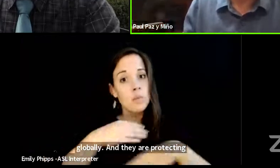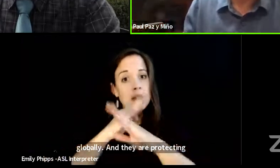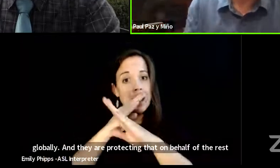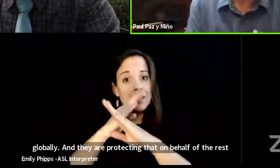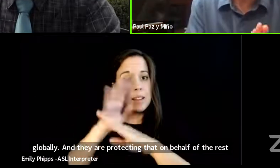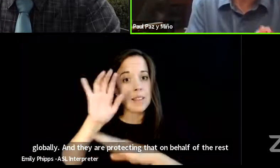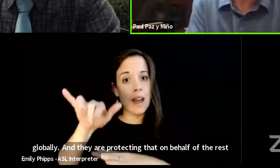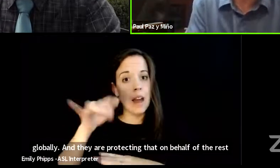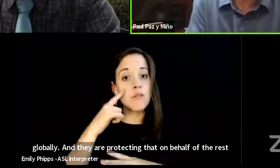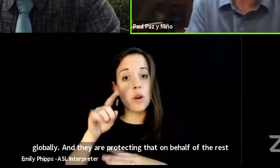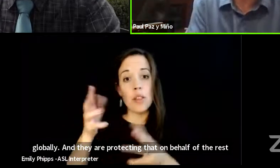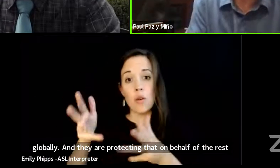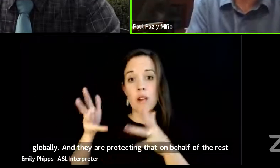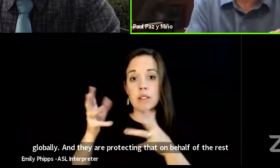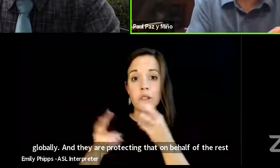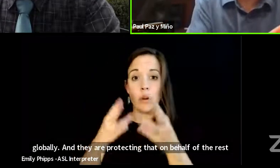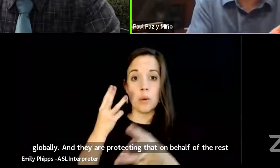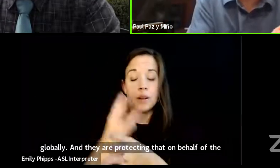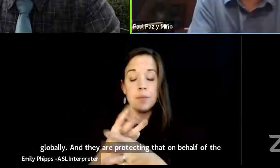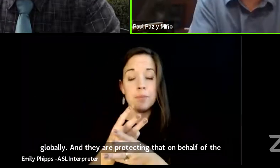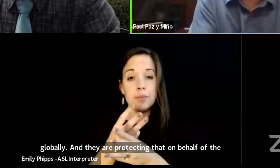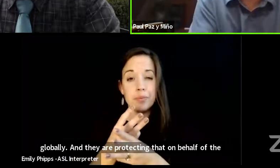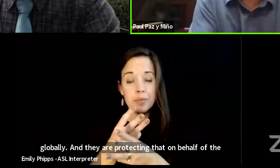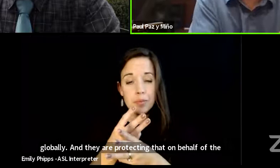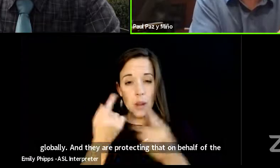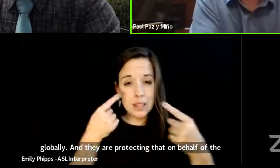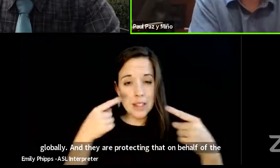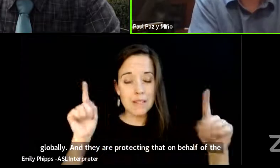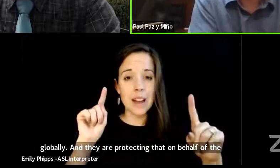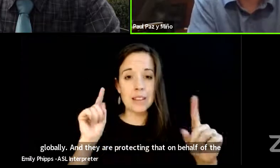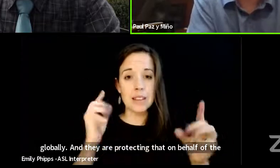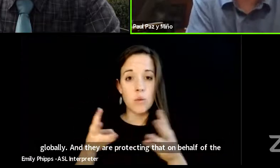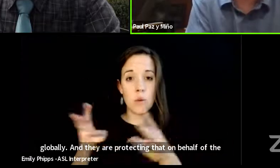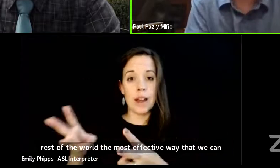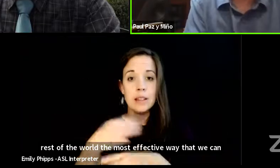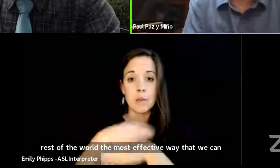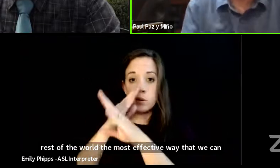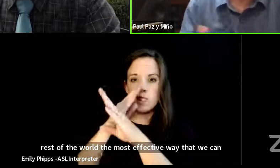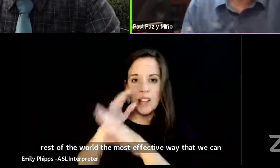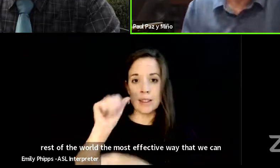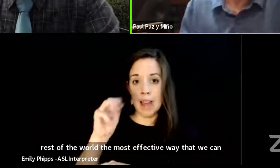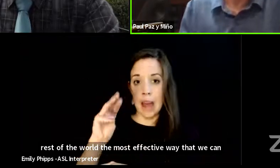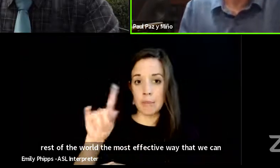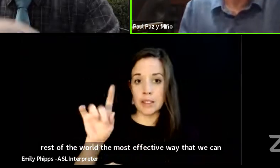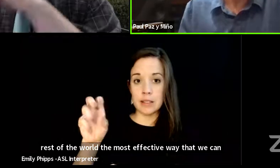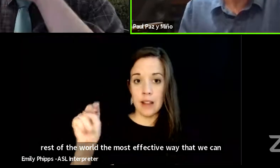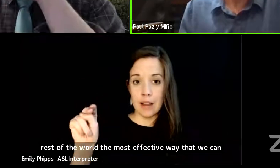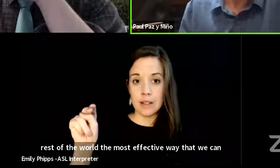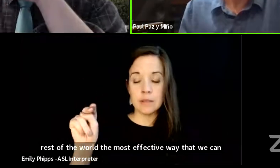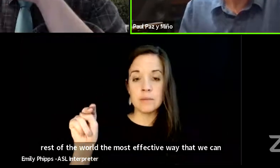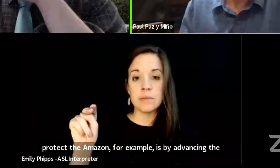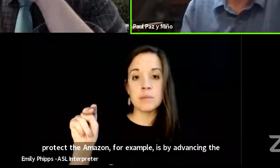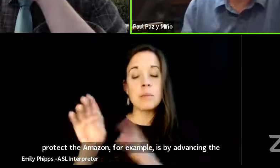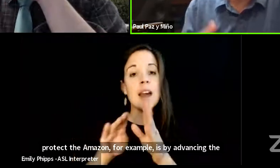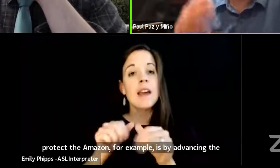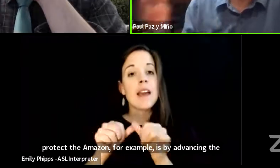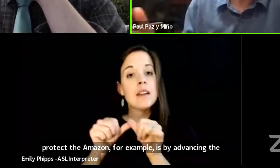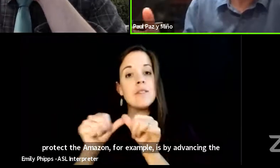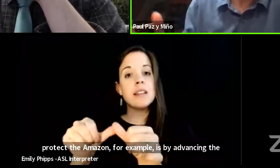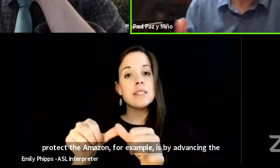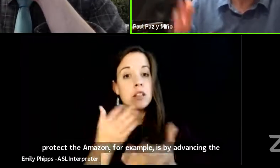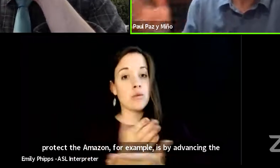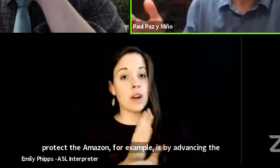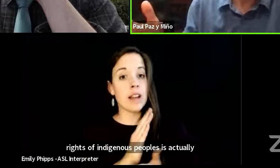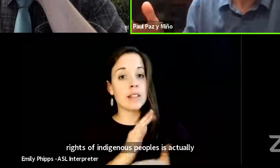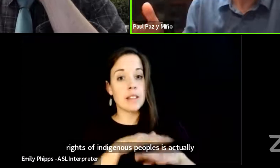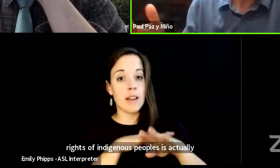the rest of the world the most effective way that we can protect the amazon for example is by advancing the rights of indigenous peoples this has